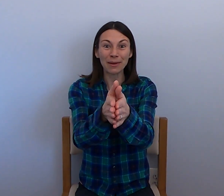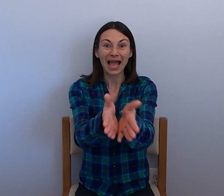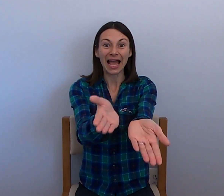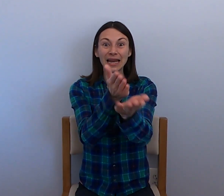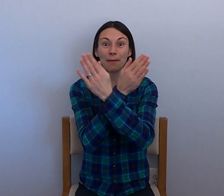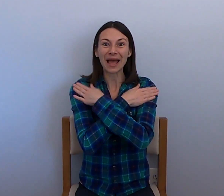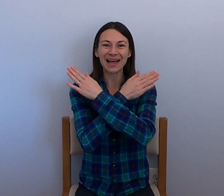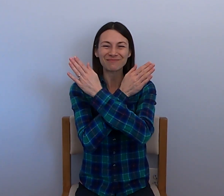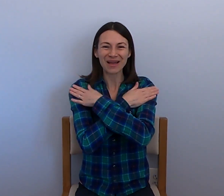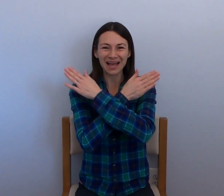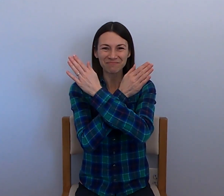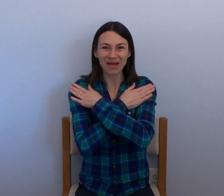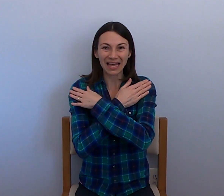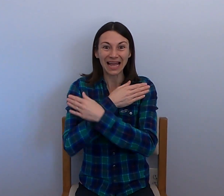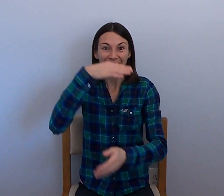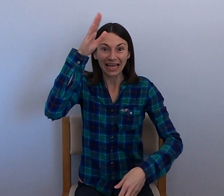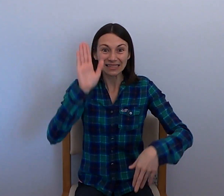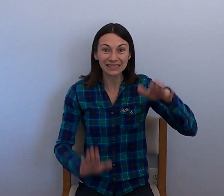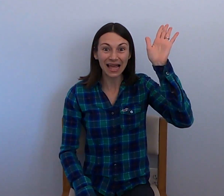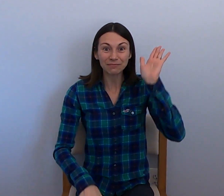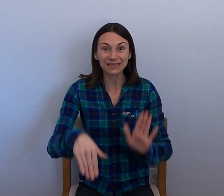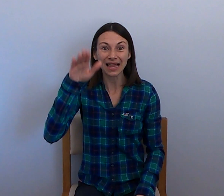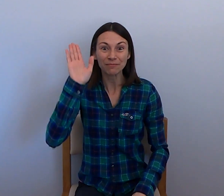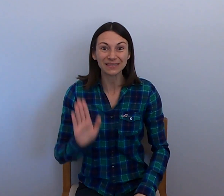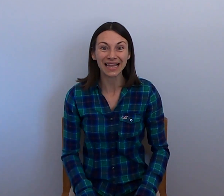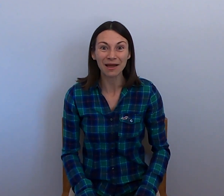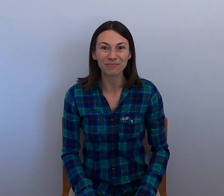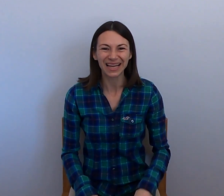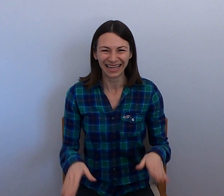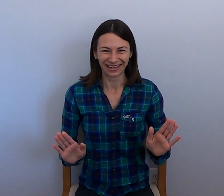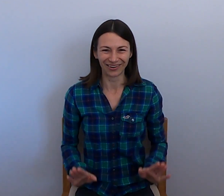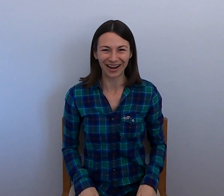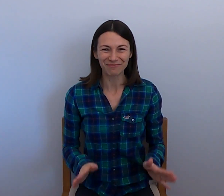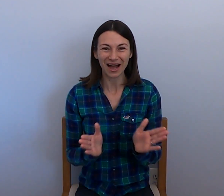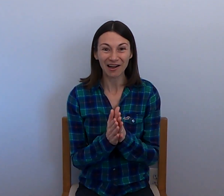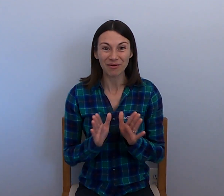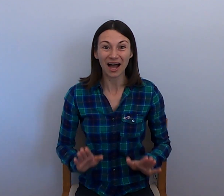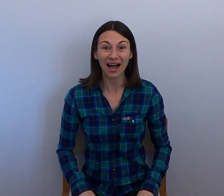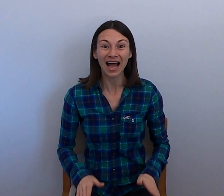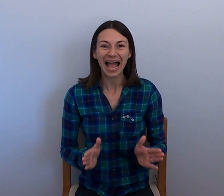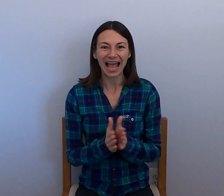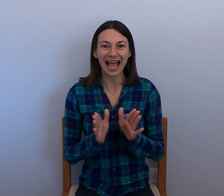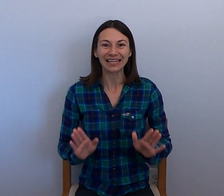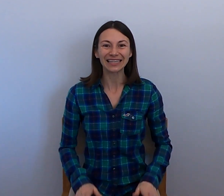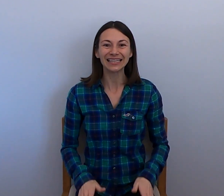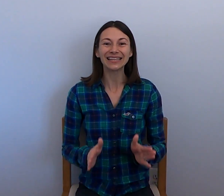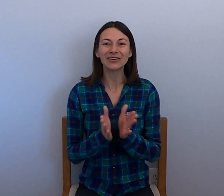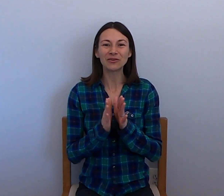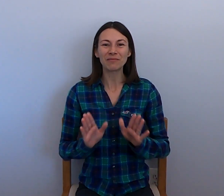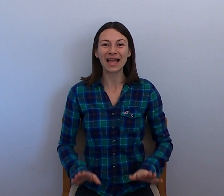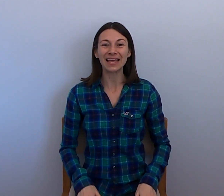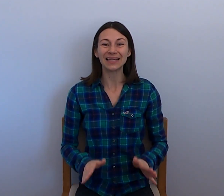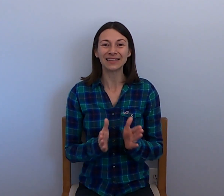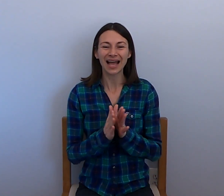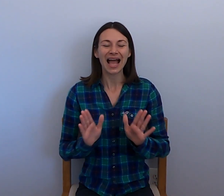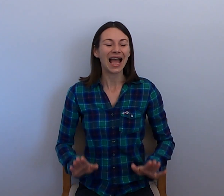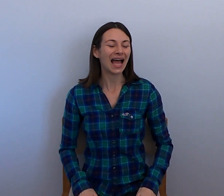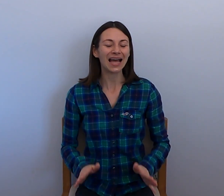and a pat, pat, pat and a slap, slap, slap. Grandpapa and little May had